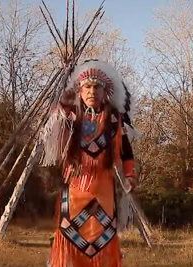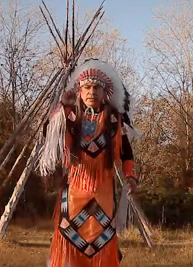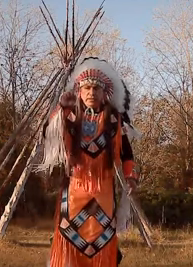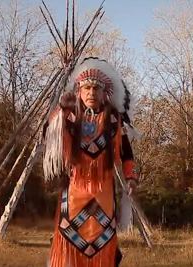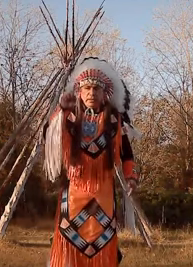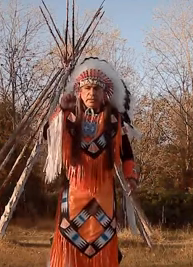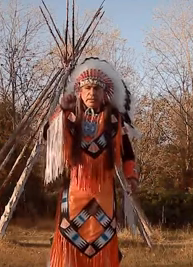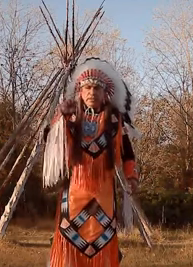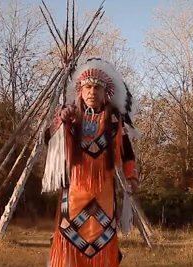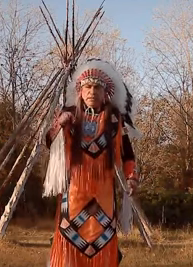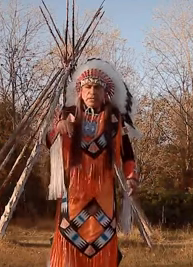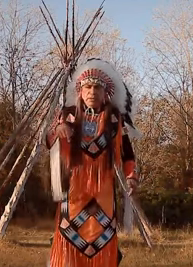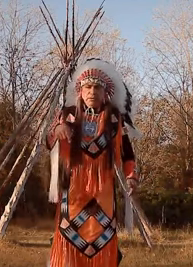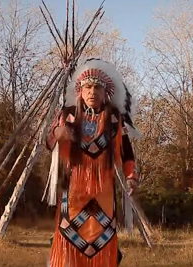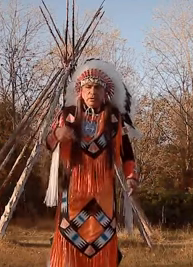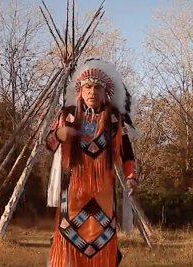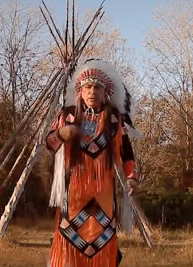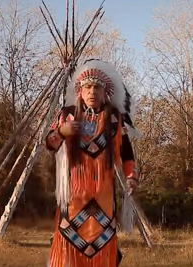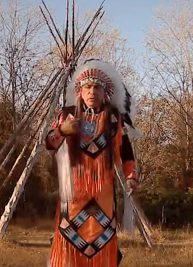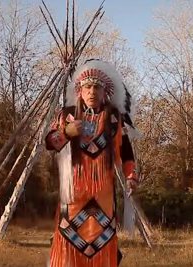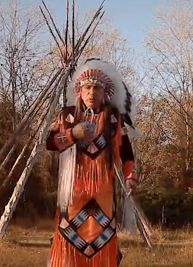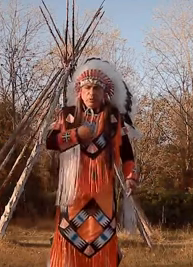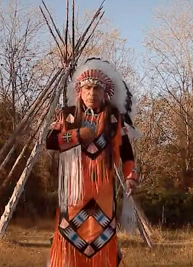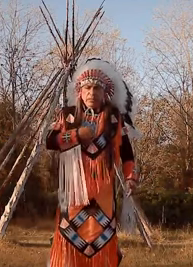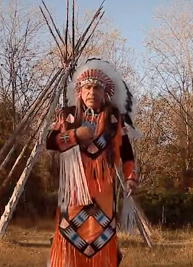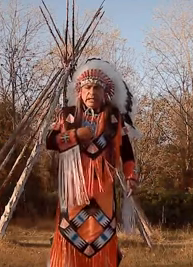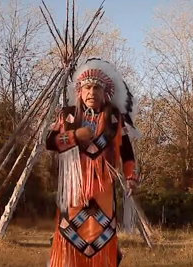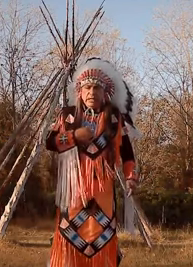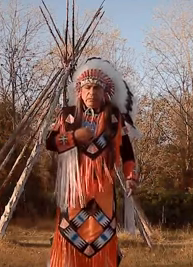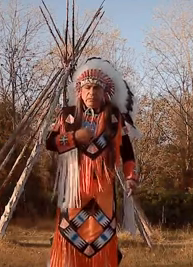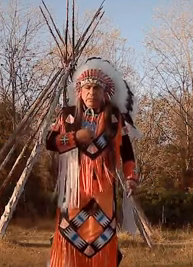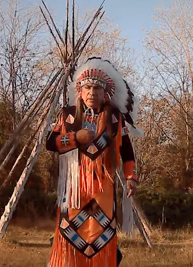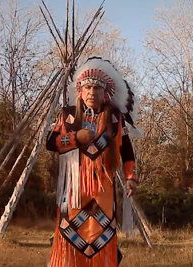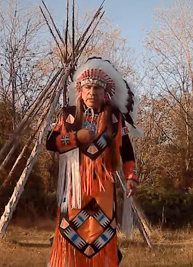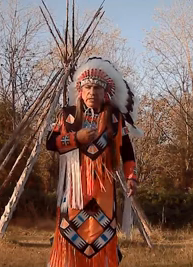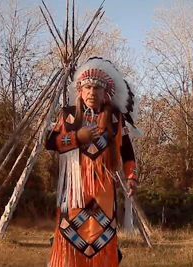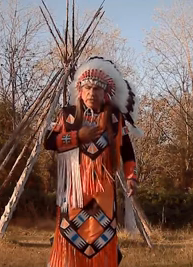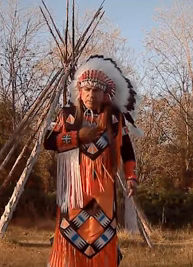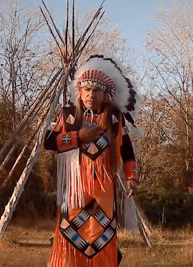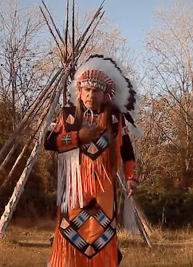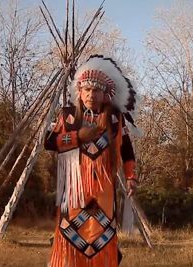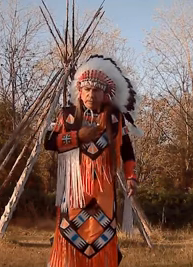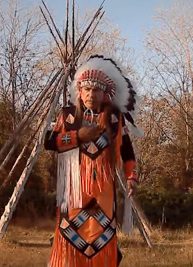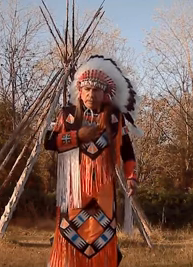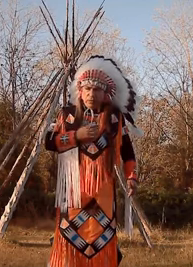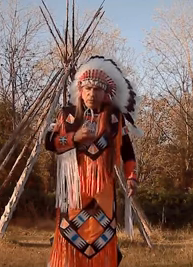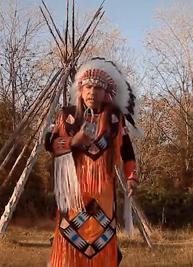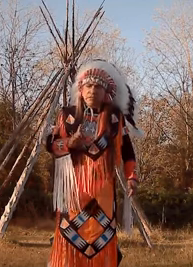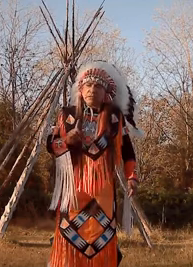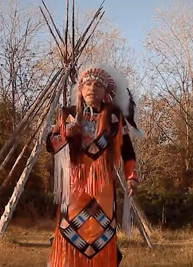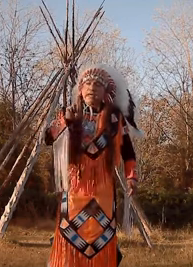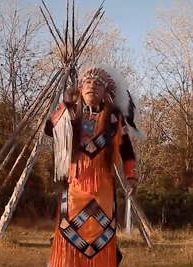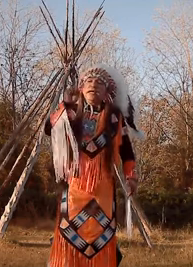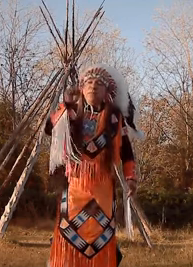fit sometimes what we believe in here we have to stand up